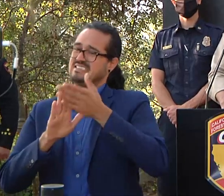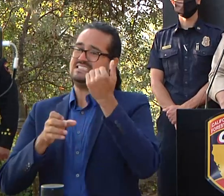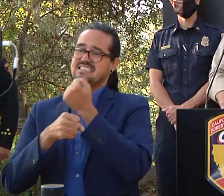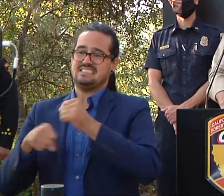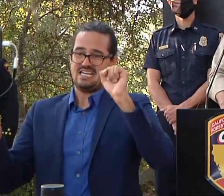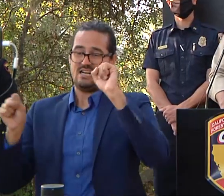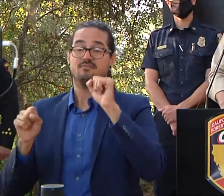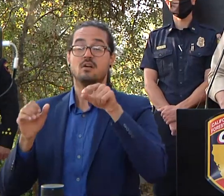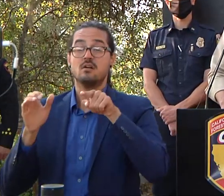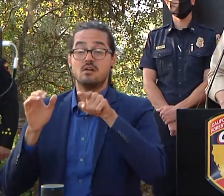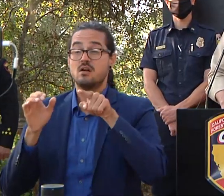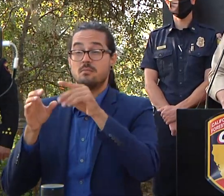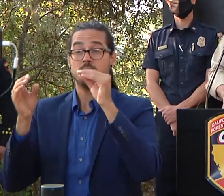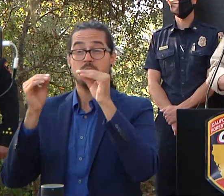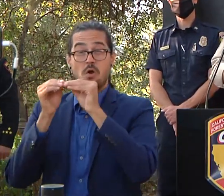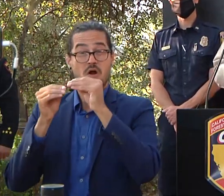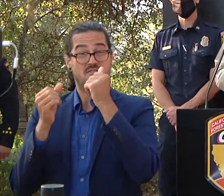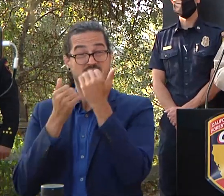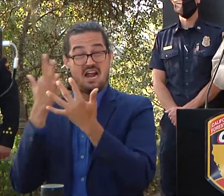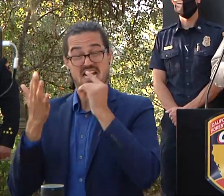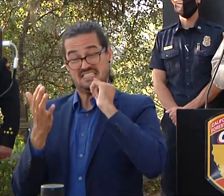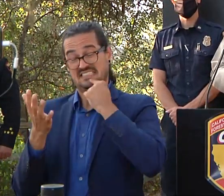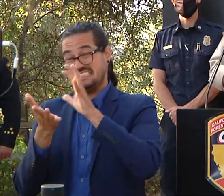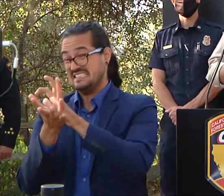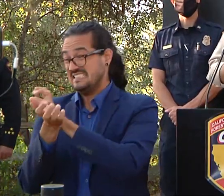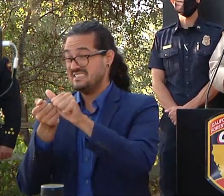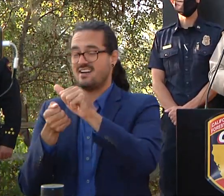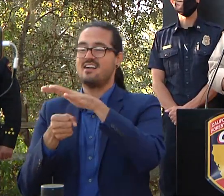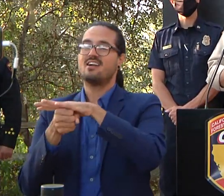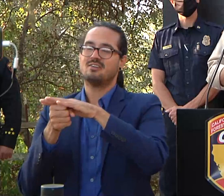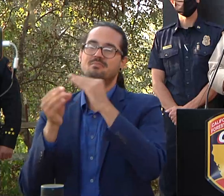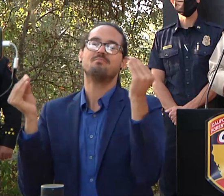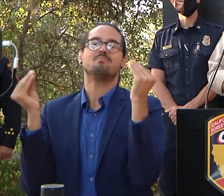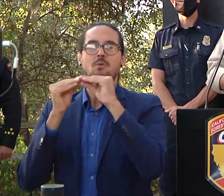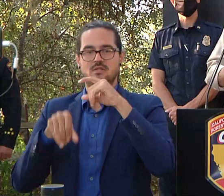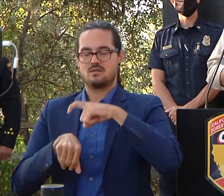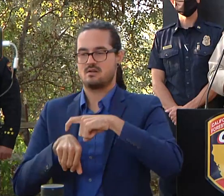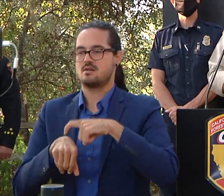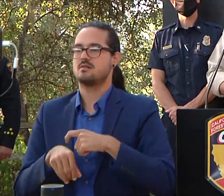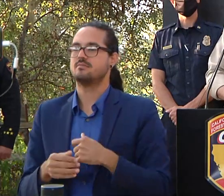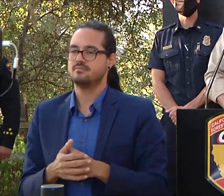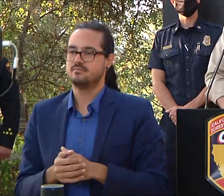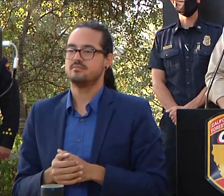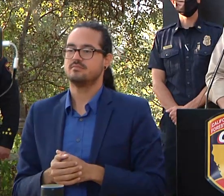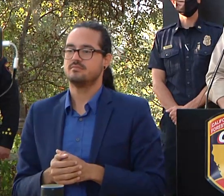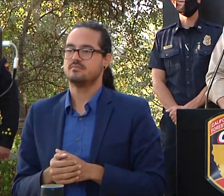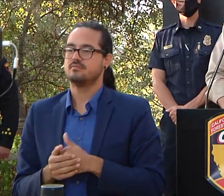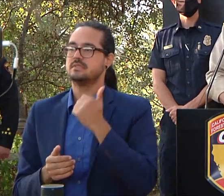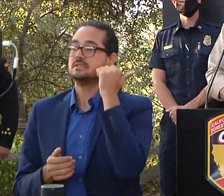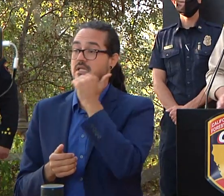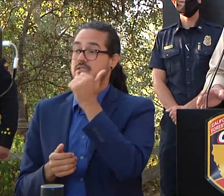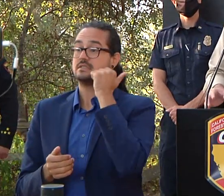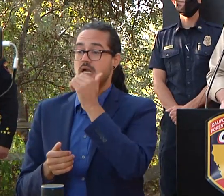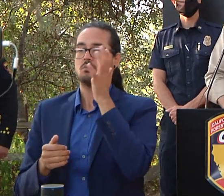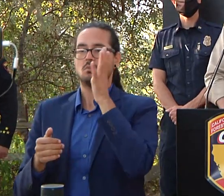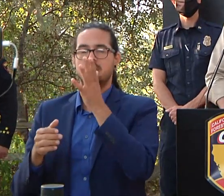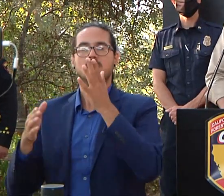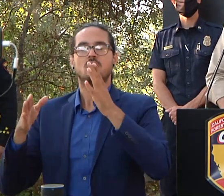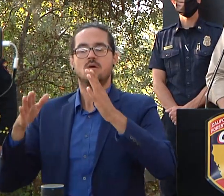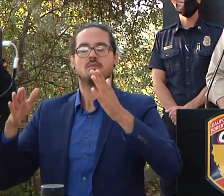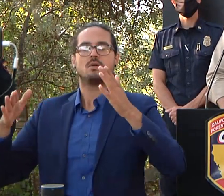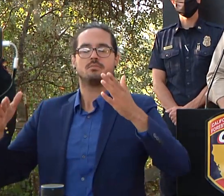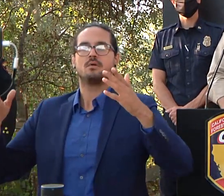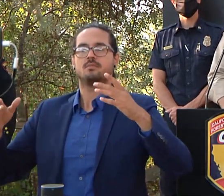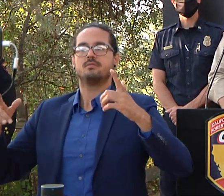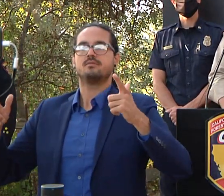heavily impacted areas but like i said day to day i think we're going to have good news day to day as we kind of go go on from here